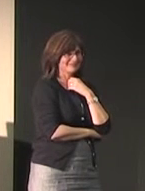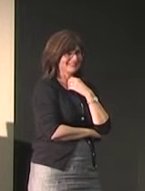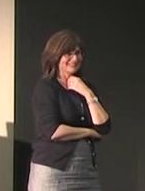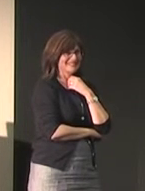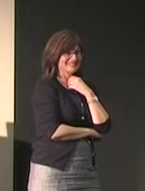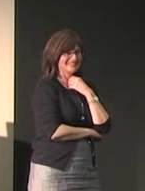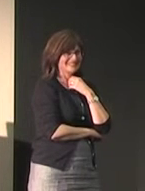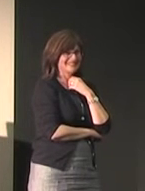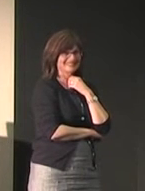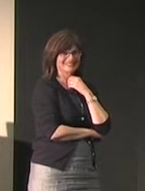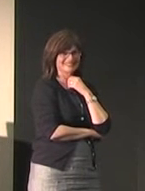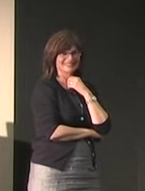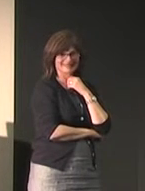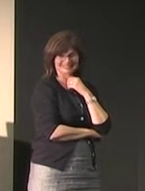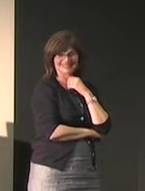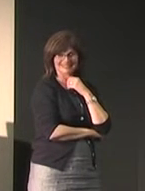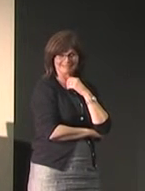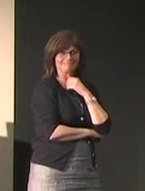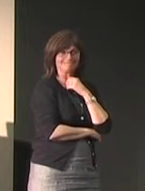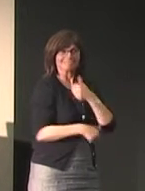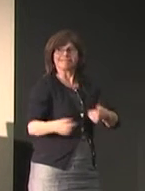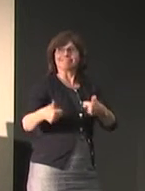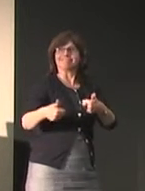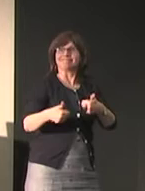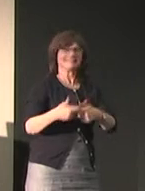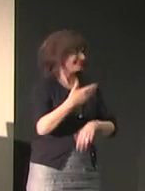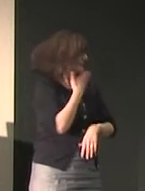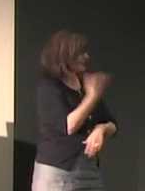then someone else will have a different way of expressing it so there's more variation among the users